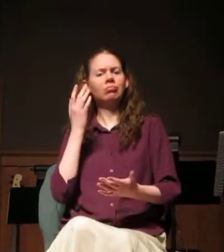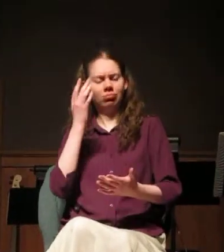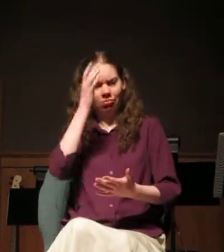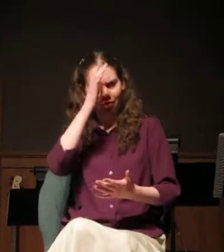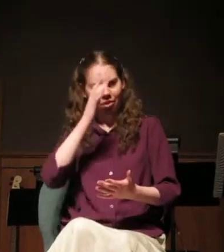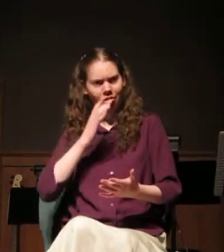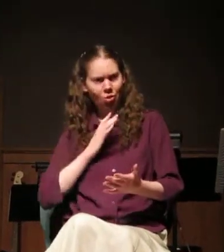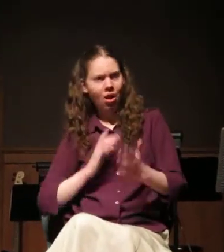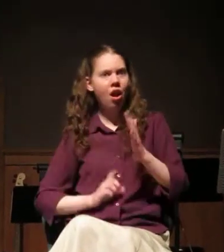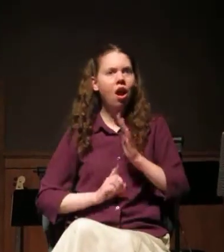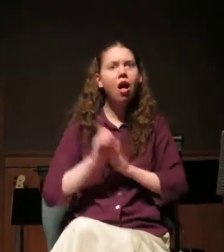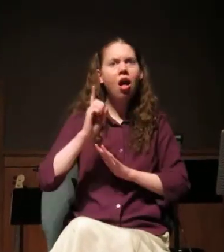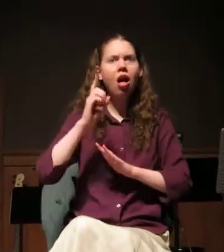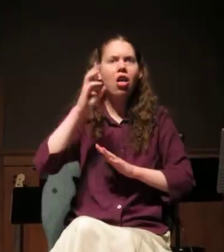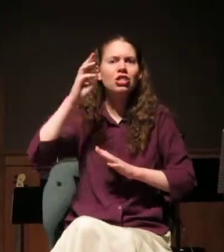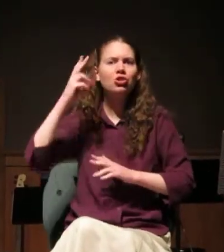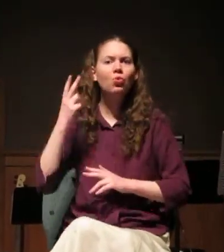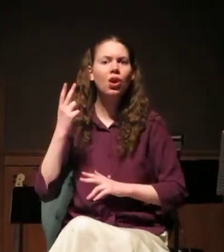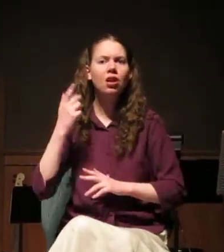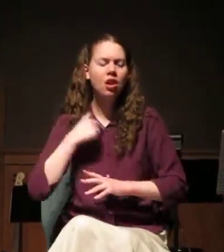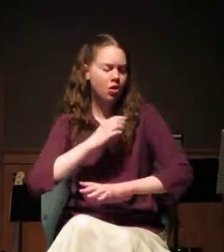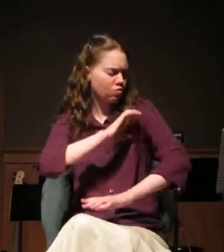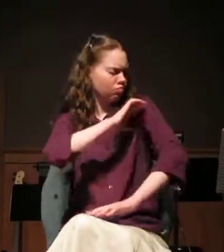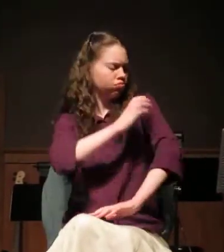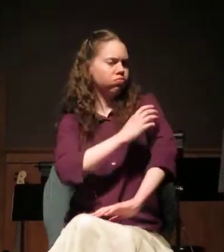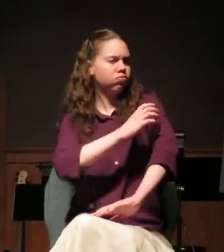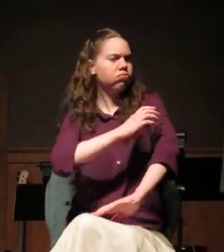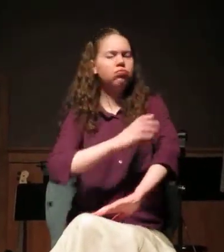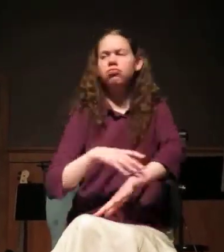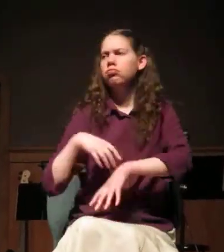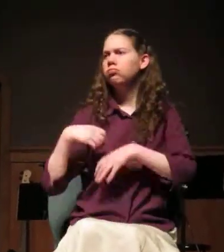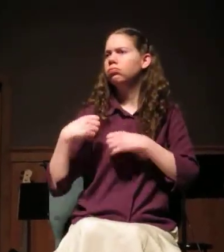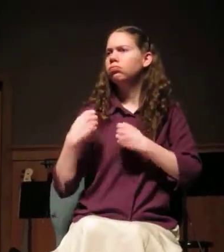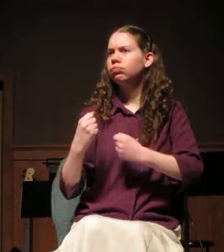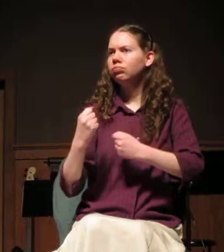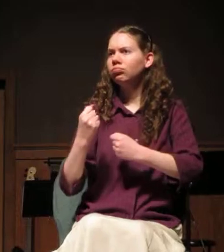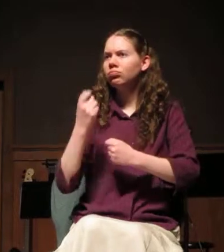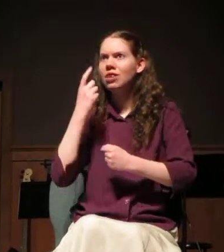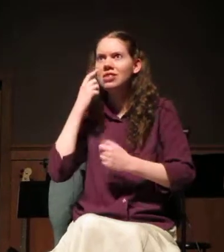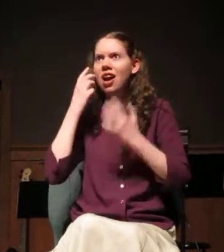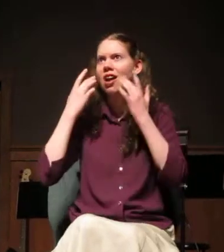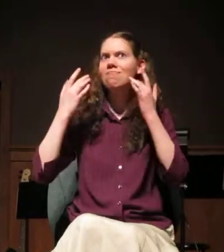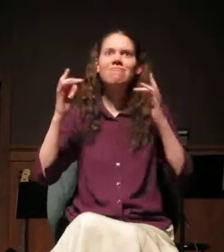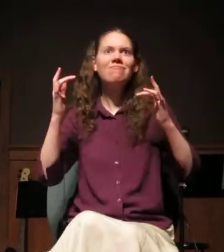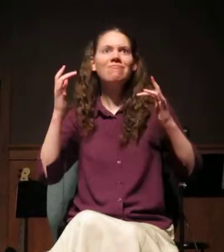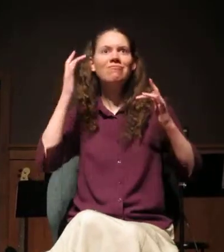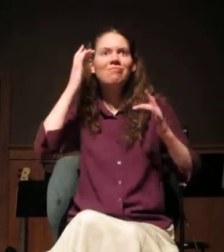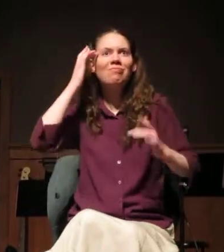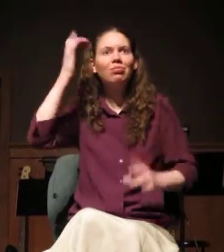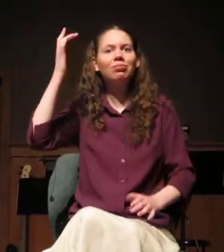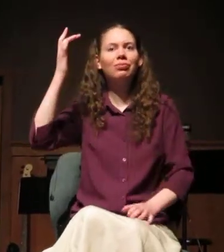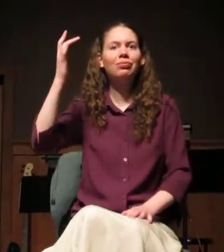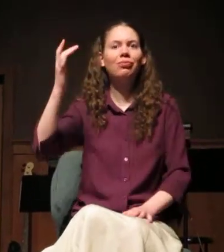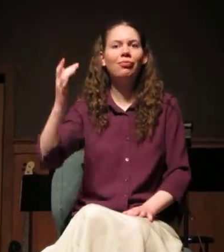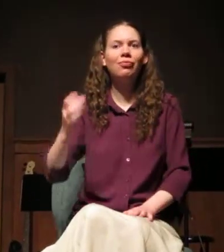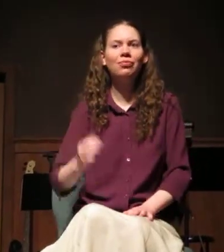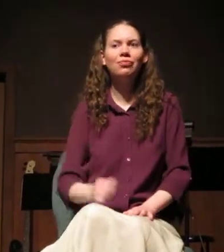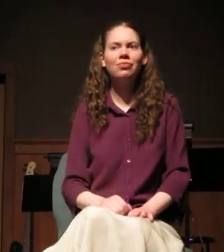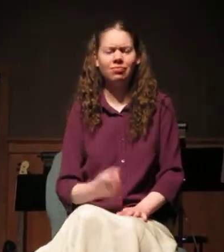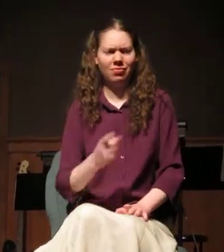six foot three, and his arms were like tree limbs, hard and muscular, and his eyes flashed intelligence. Could you find no better job than this